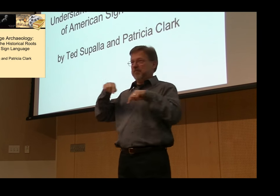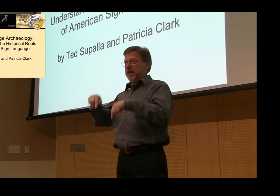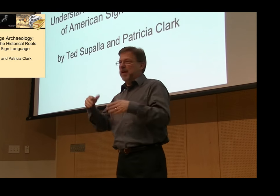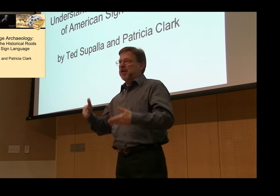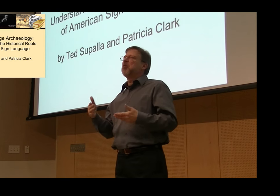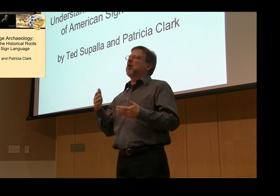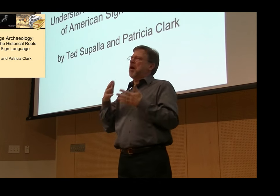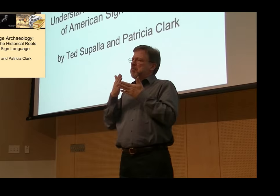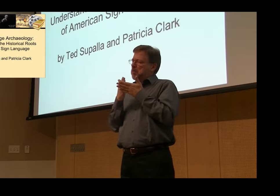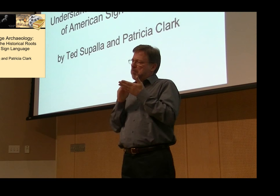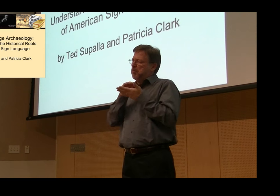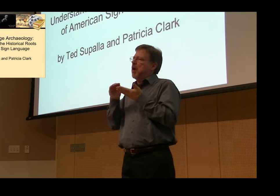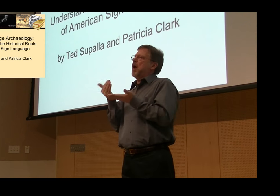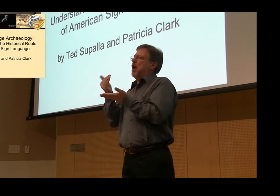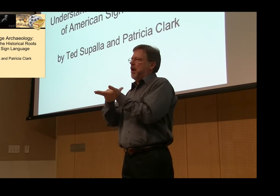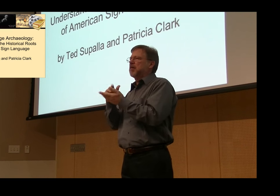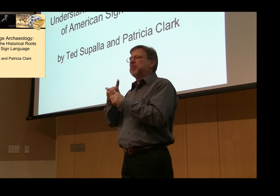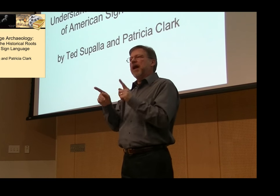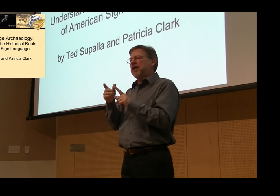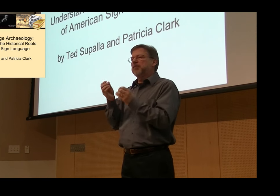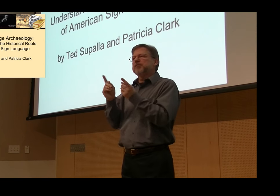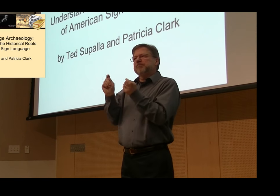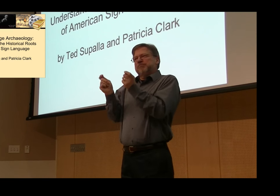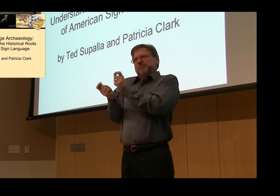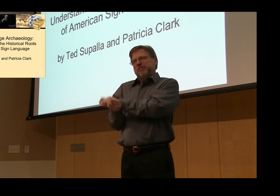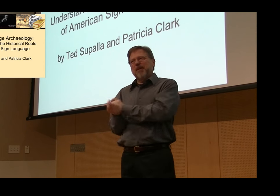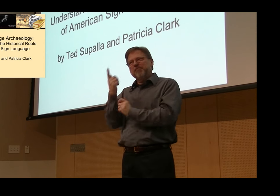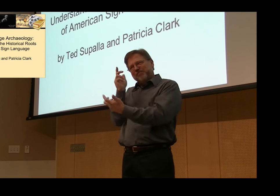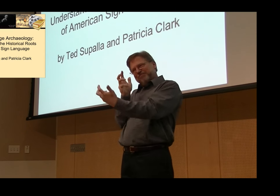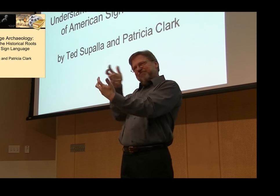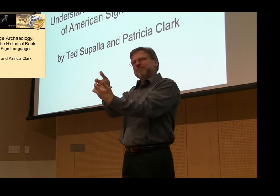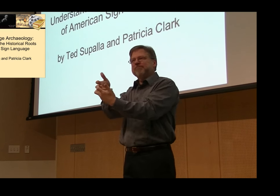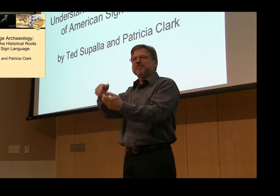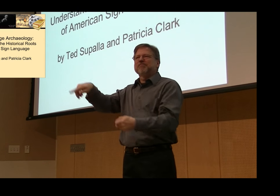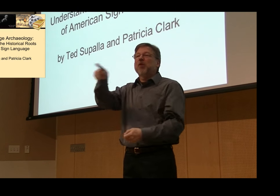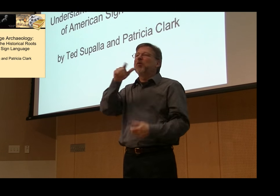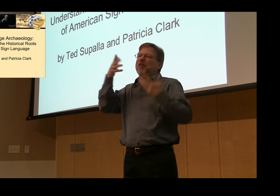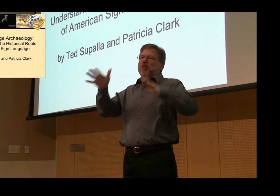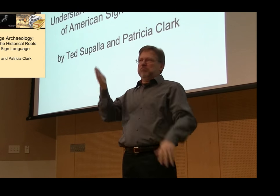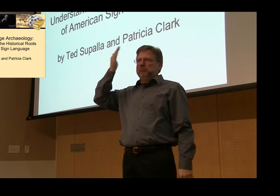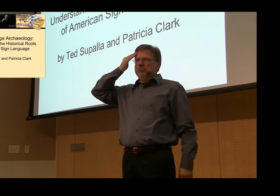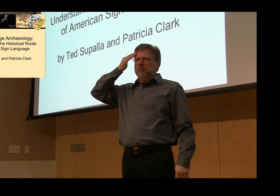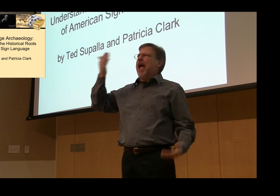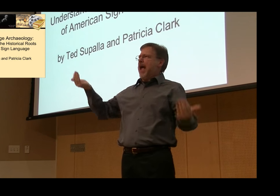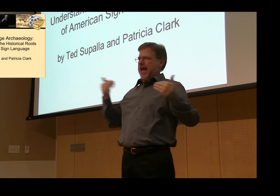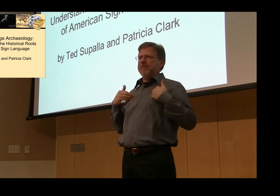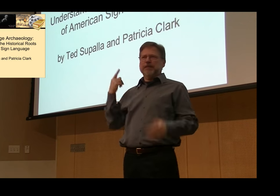a very easy road. Some information from Monday's presentation I will still